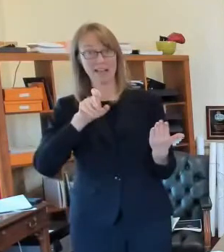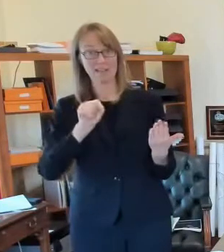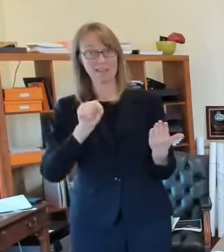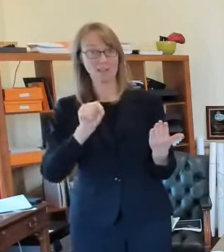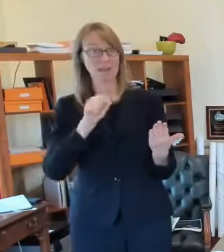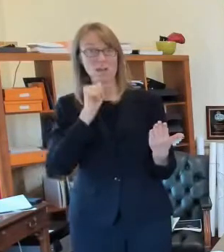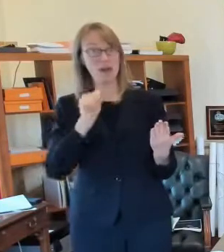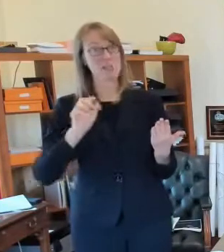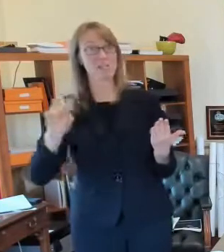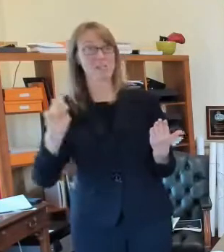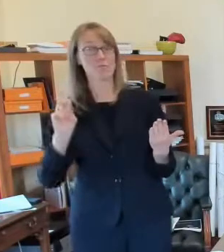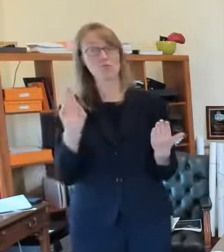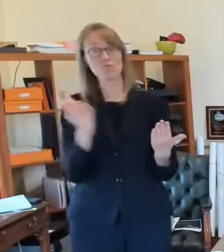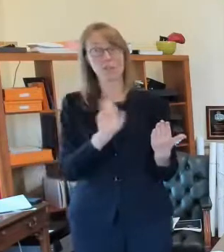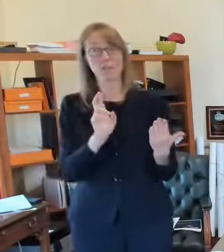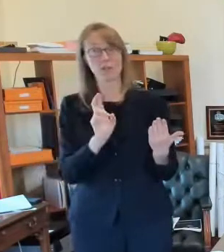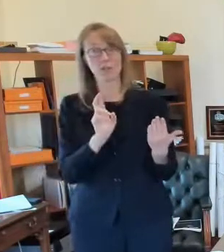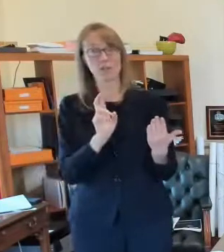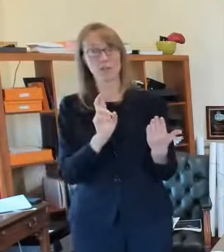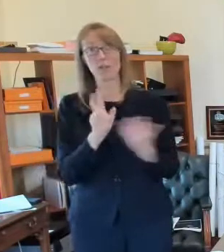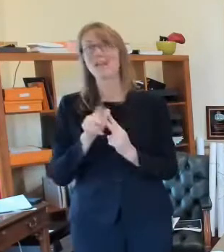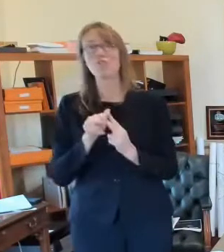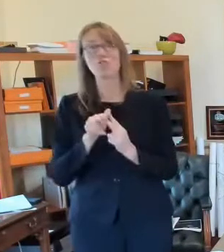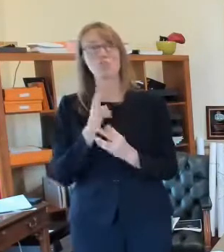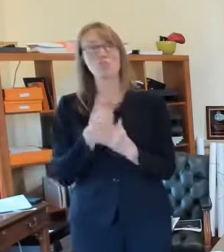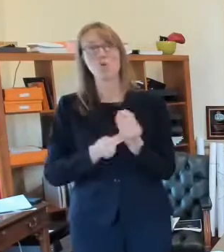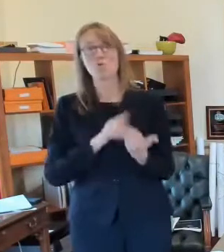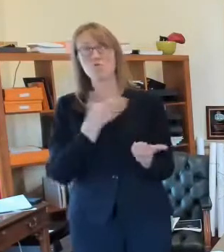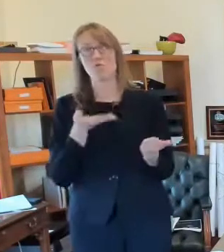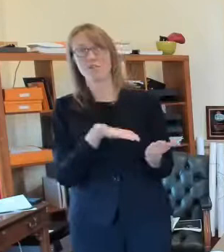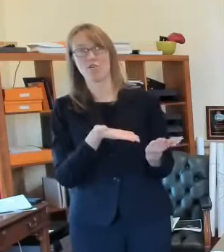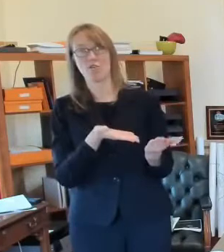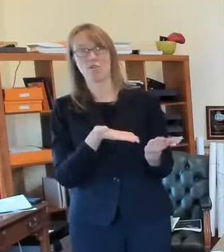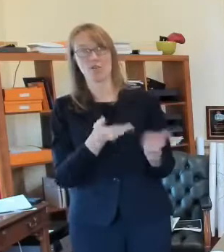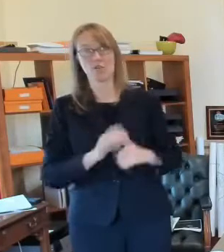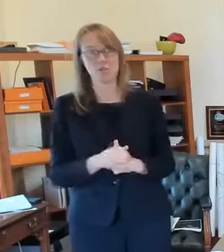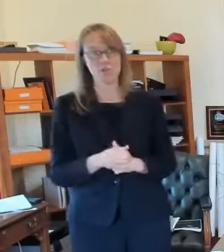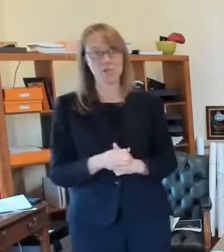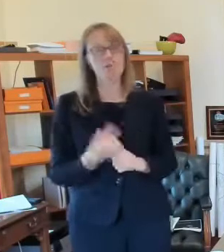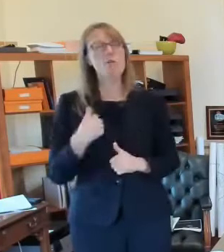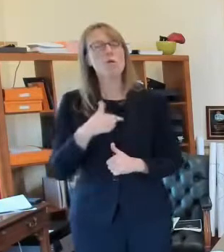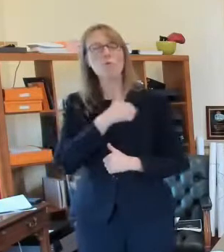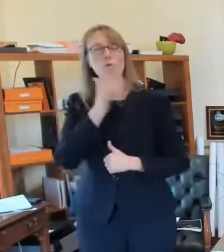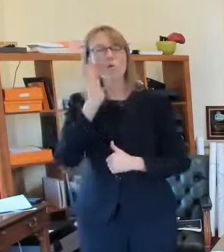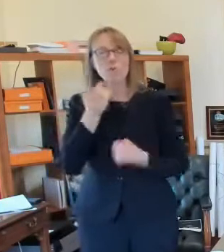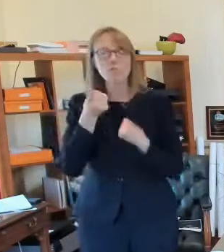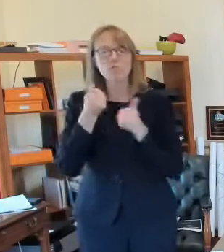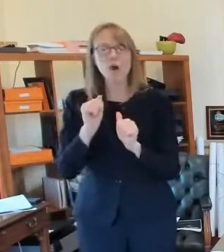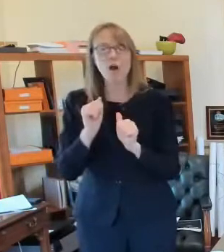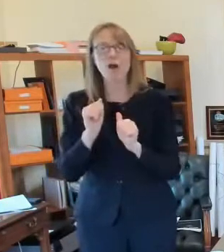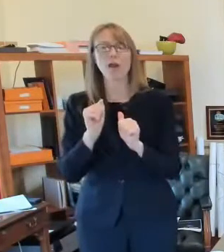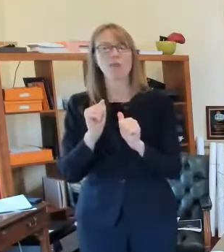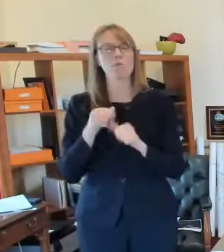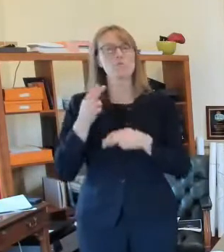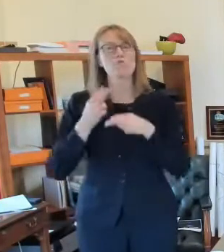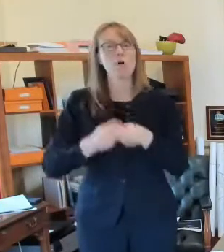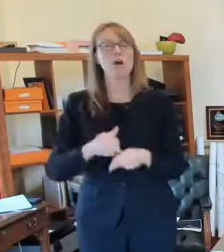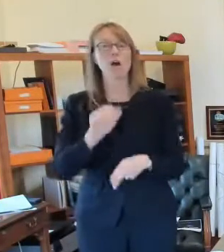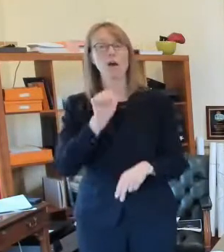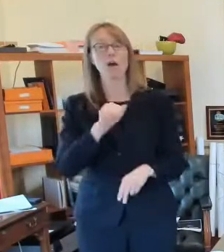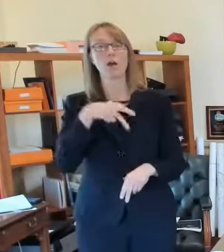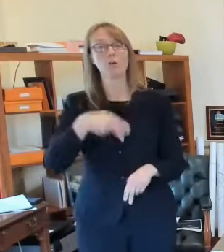try out something called approval voting and that means if you go to vote for mayor or comptroller